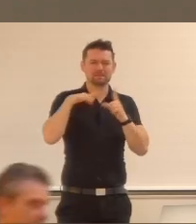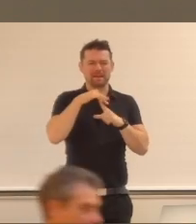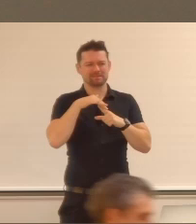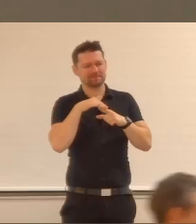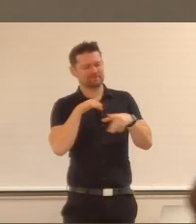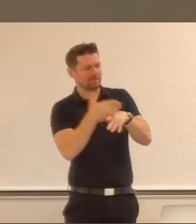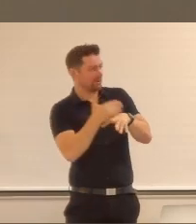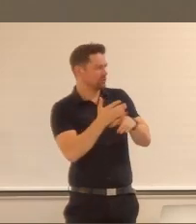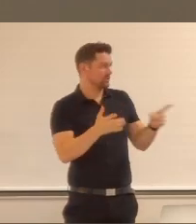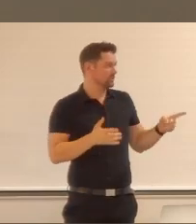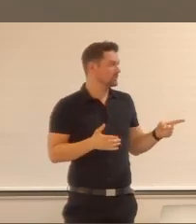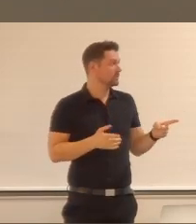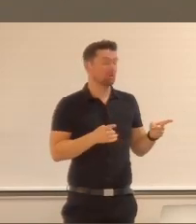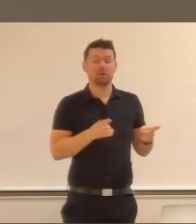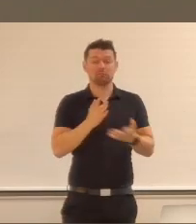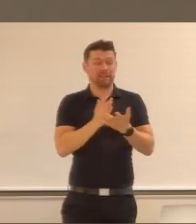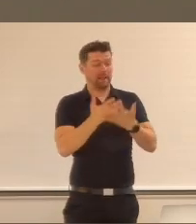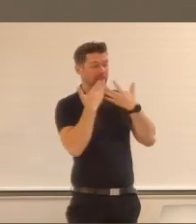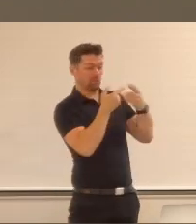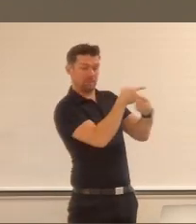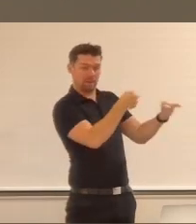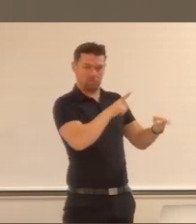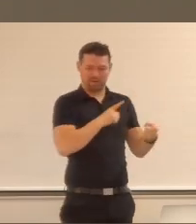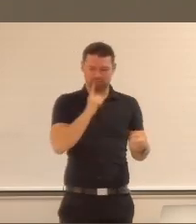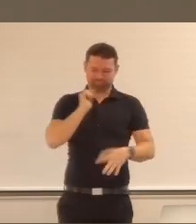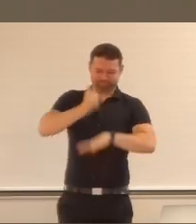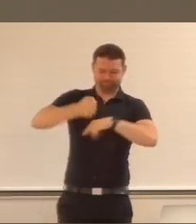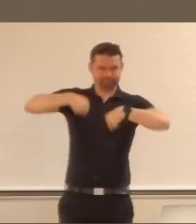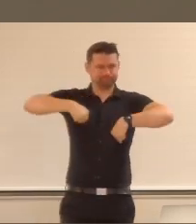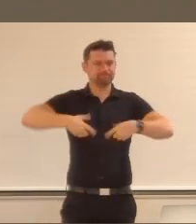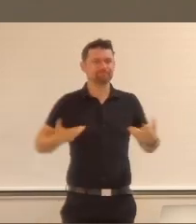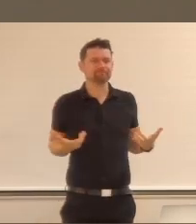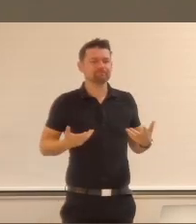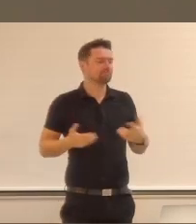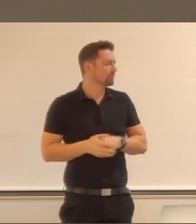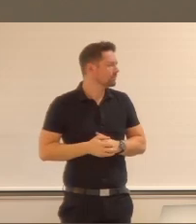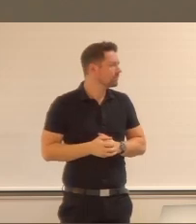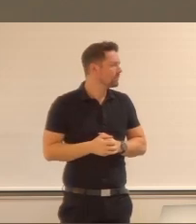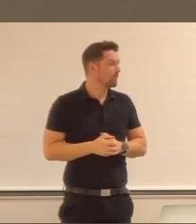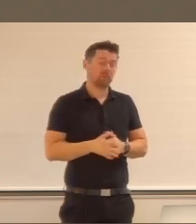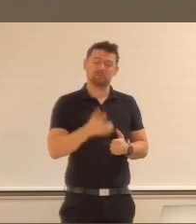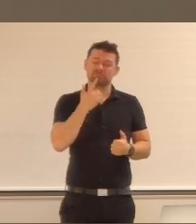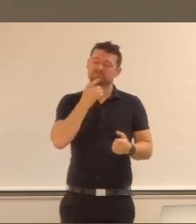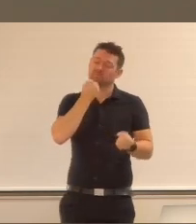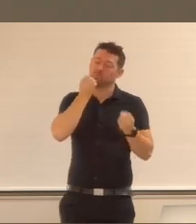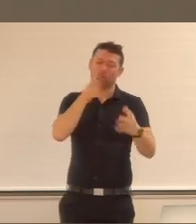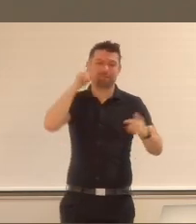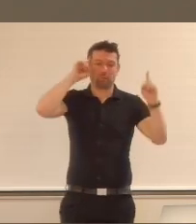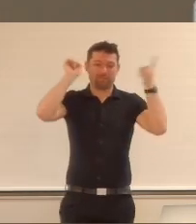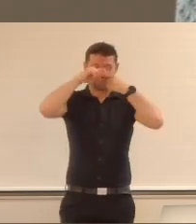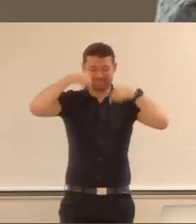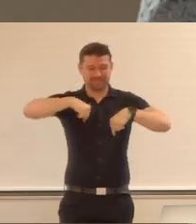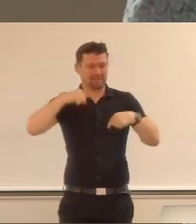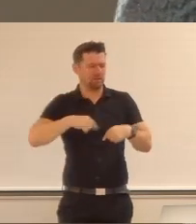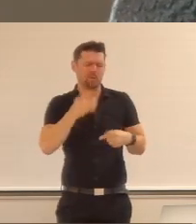really. it's thanks to them that we are here today at EPFL. Um, it's really, it's such a wonderful university here, such